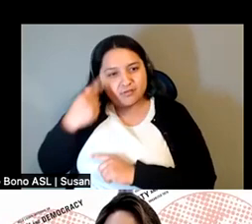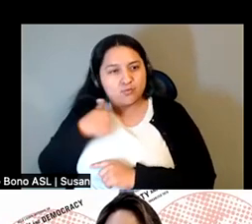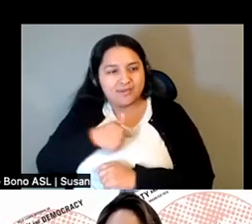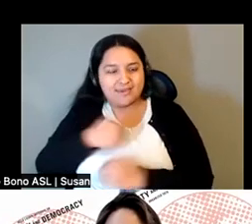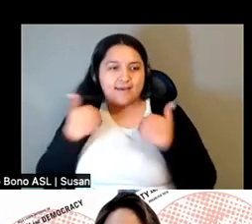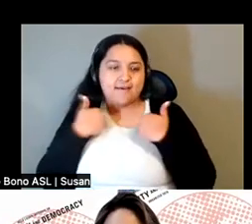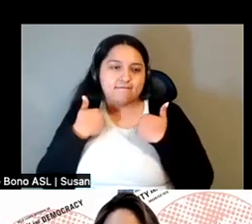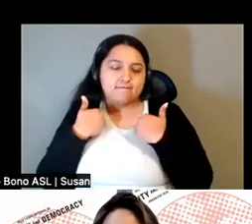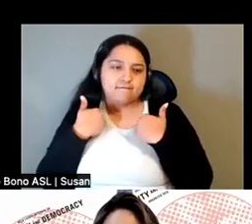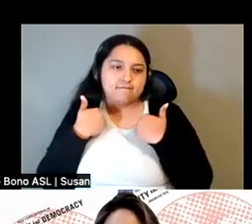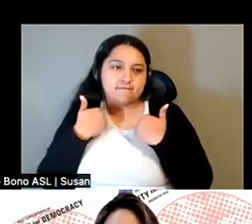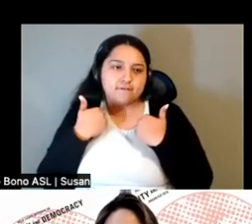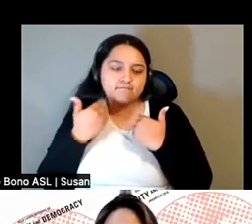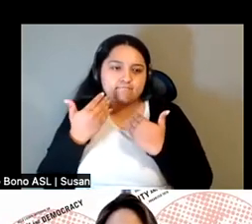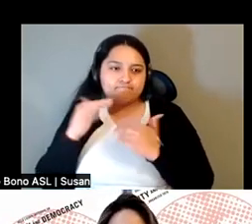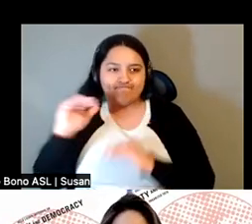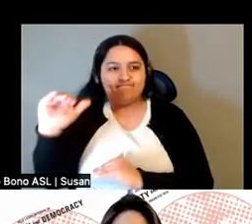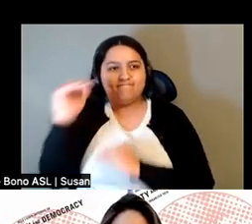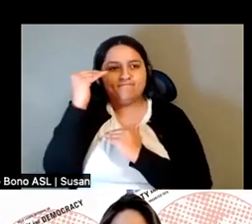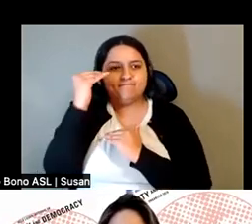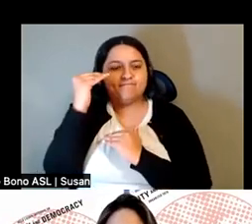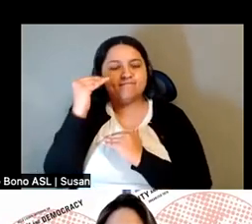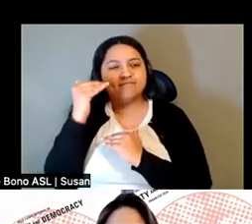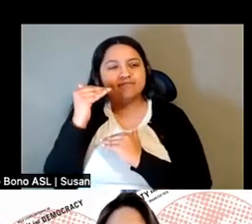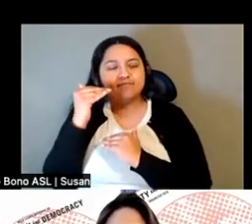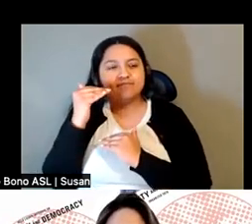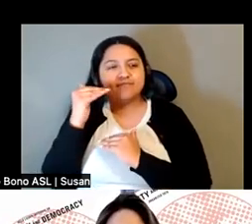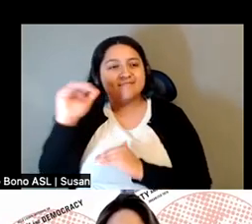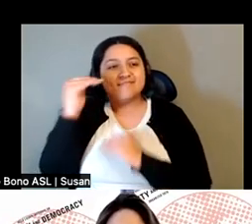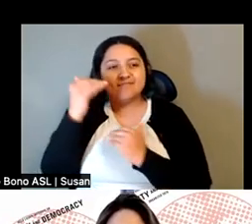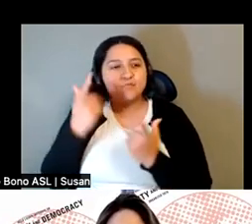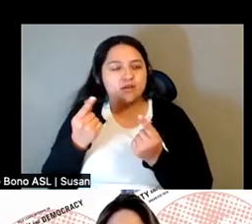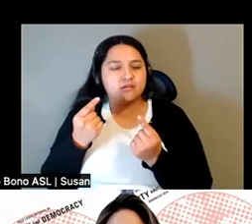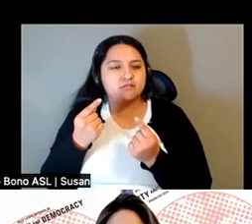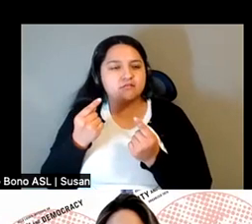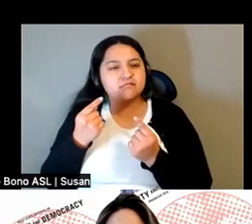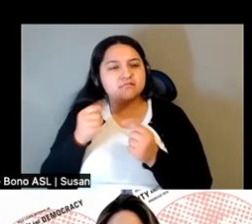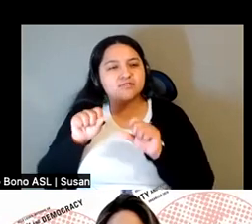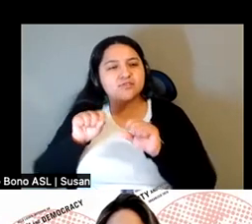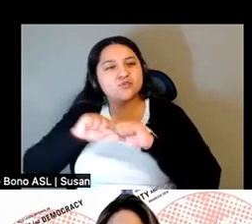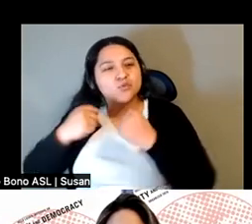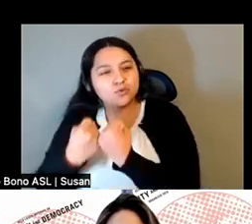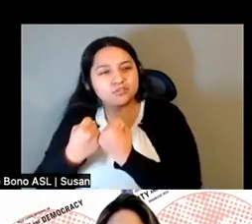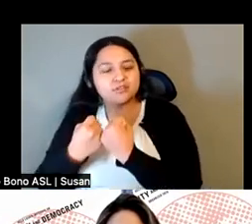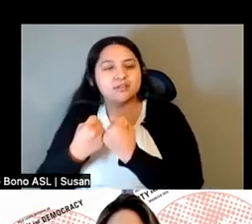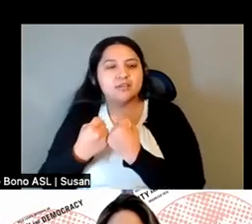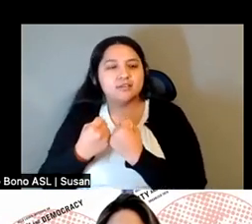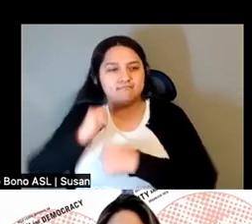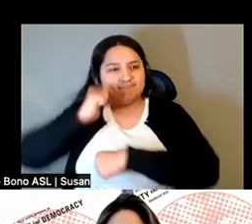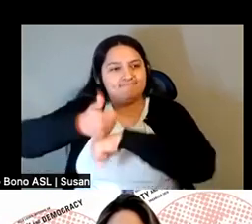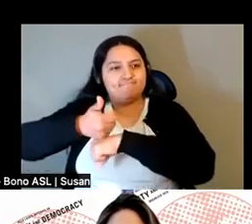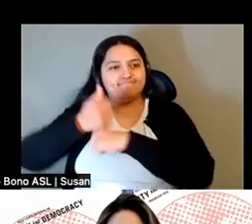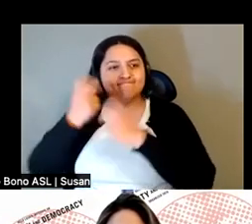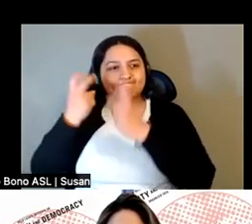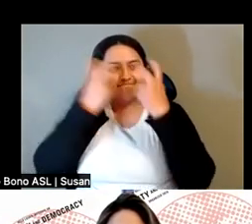and the parameters, the social parameters of a global system of capitalism that sets constraints